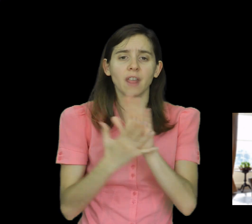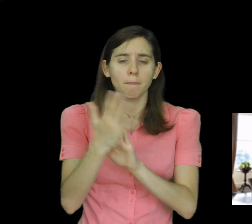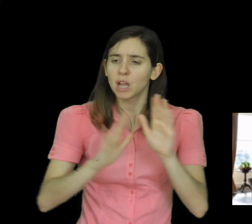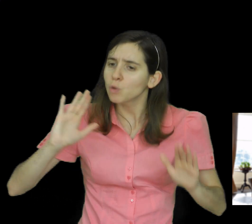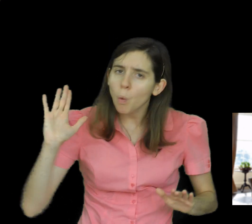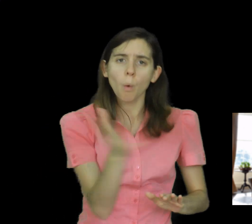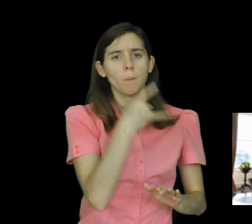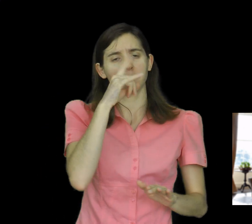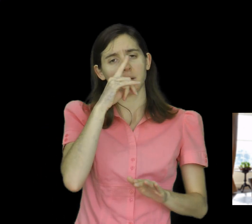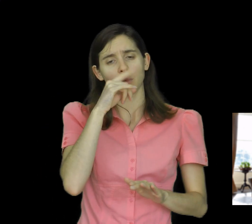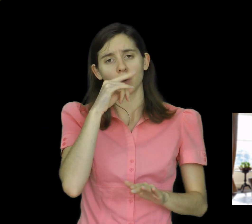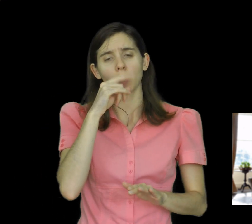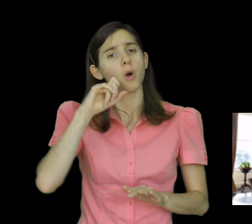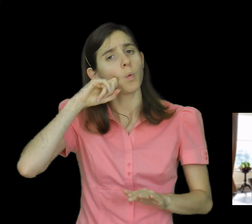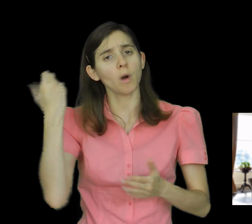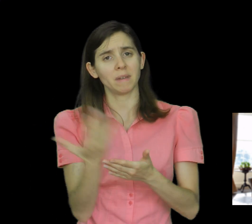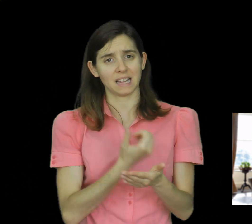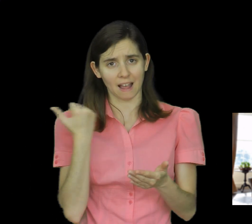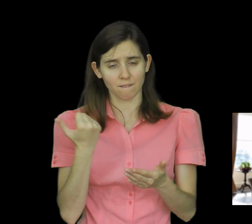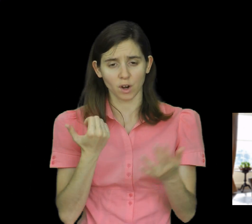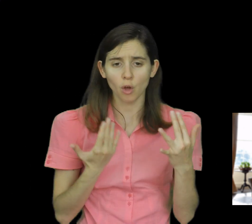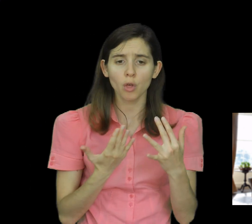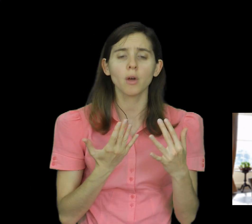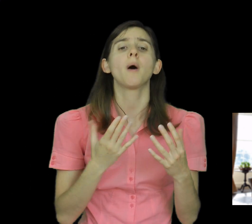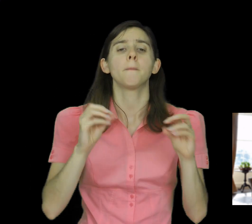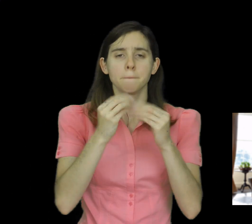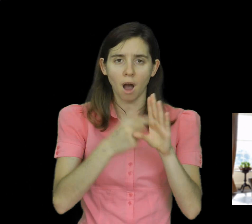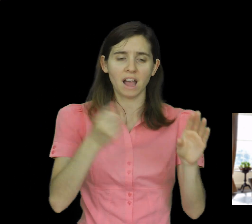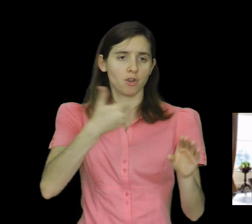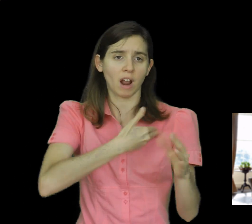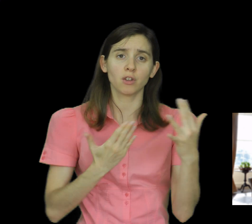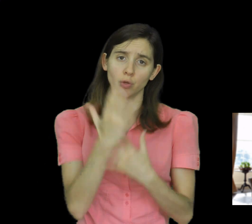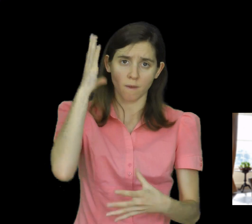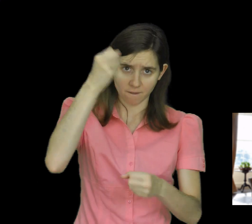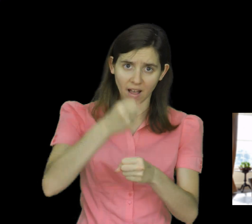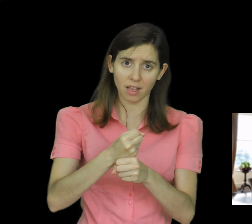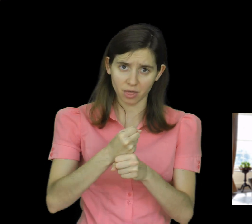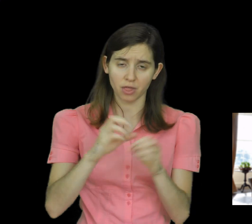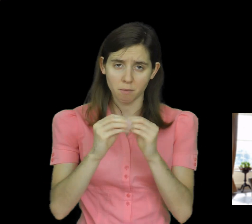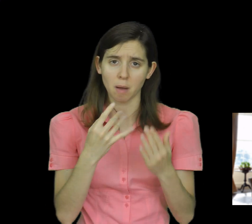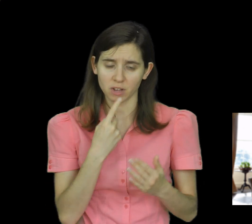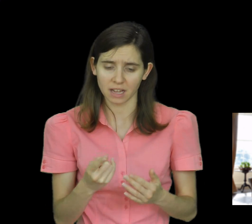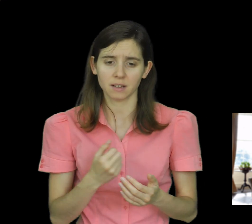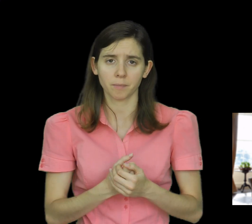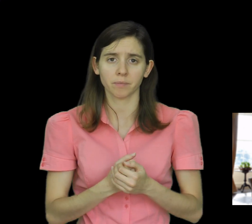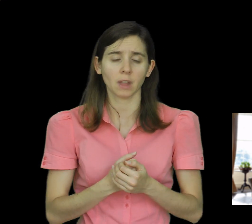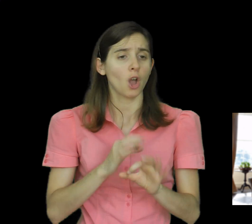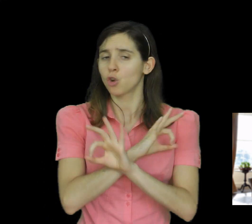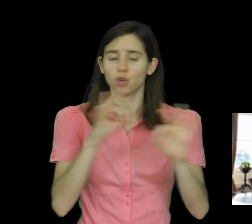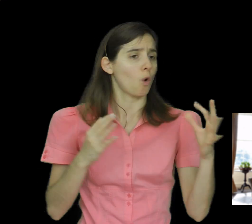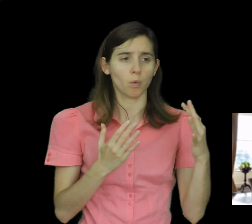who so desire will be saved, by grace through faith. Ephesians chapter 2 and verse 8. Not by imposed